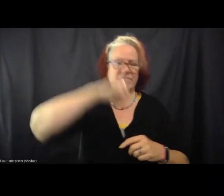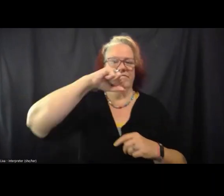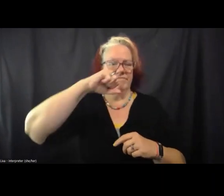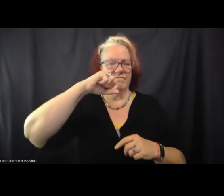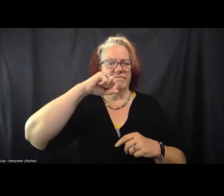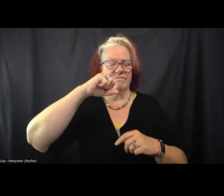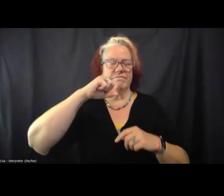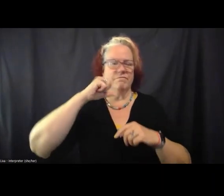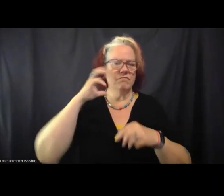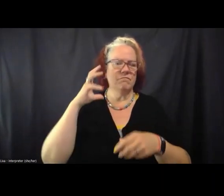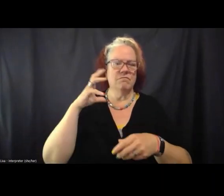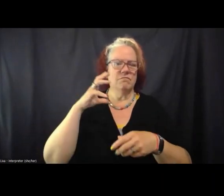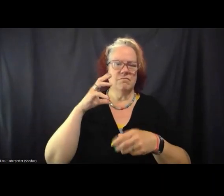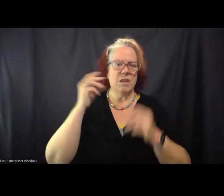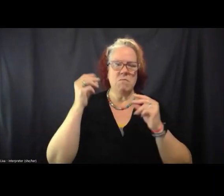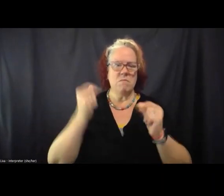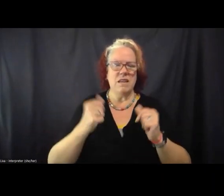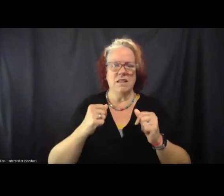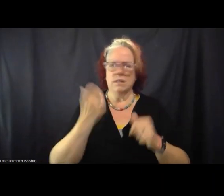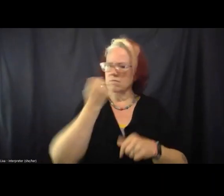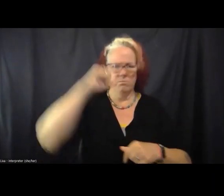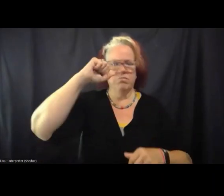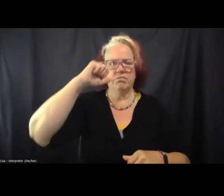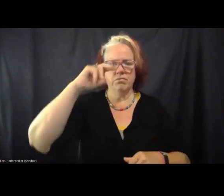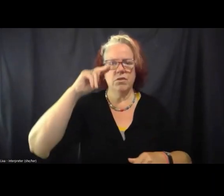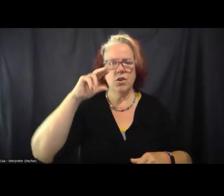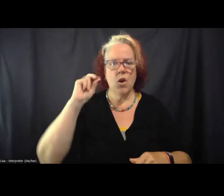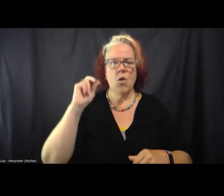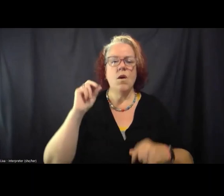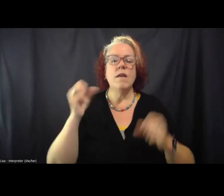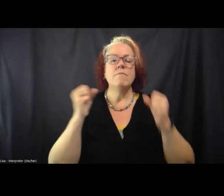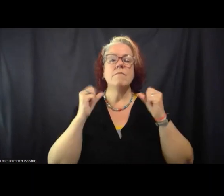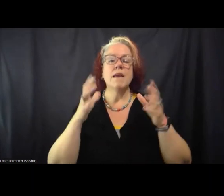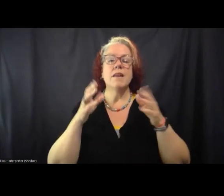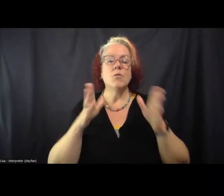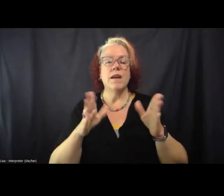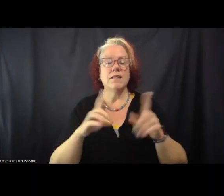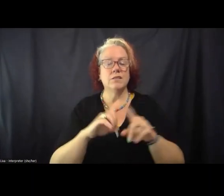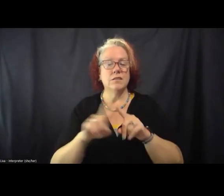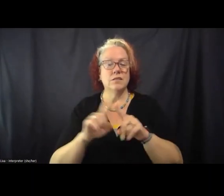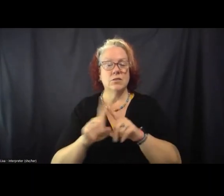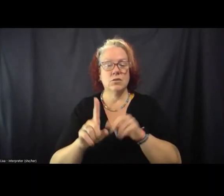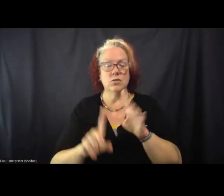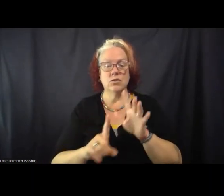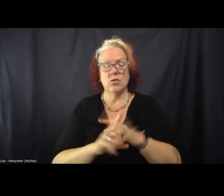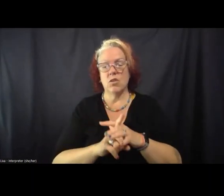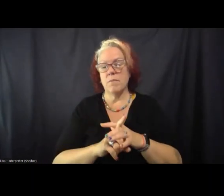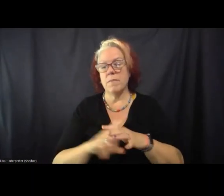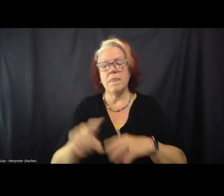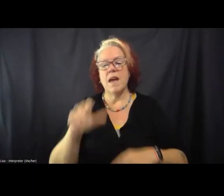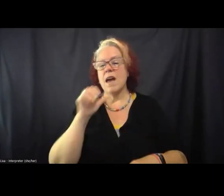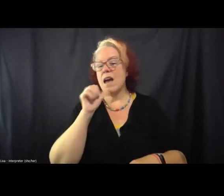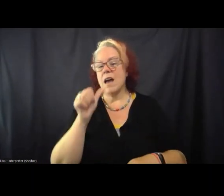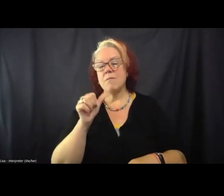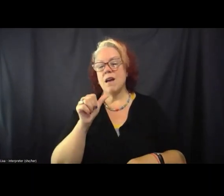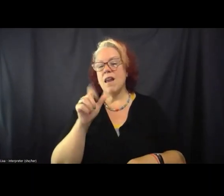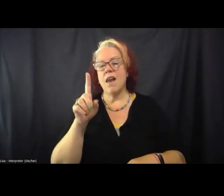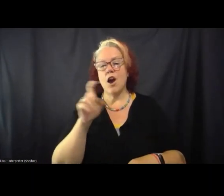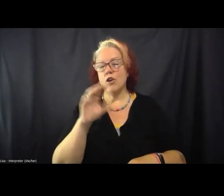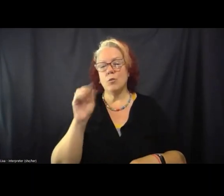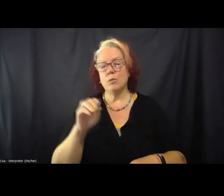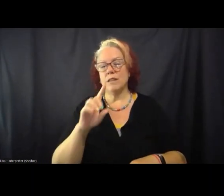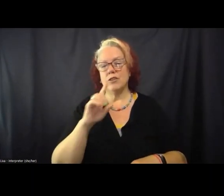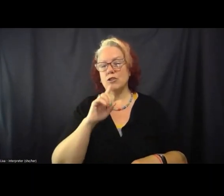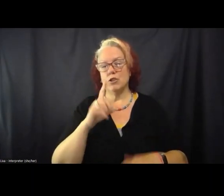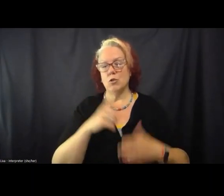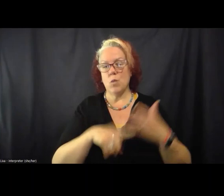I was a part of and lots of folks were a part of in the form of a, you know, I'm still not like entirely sure what